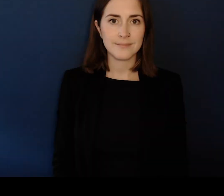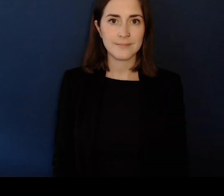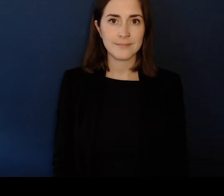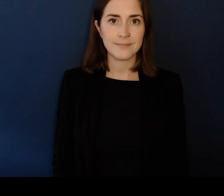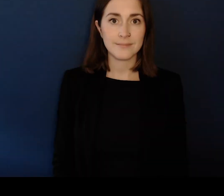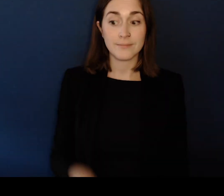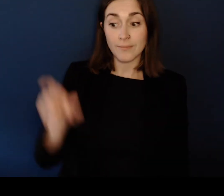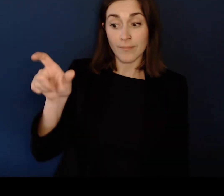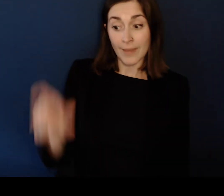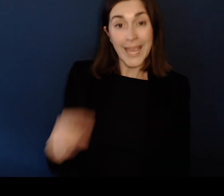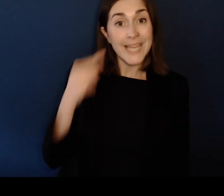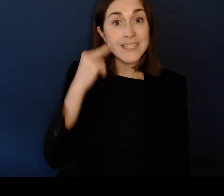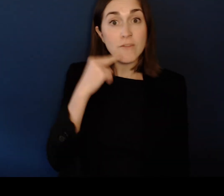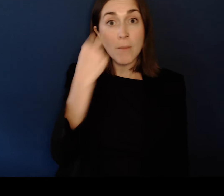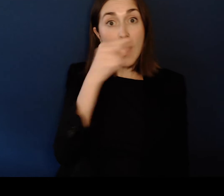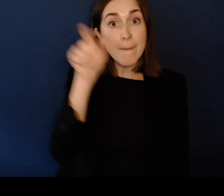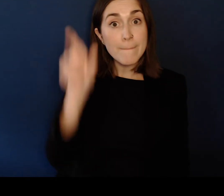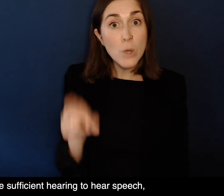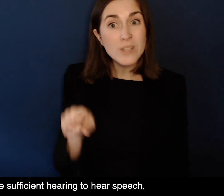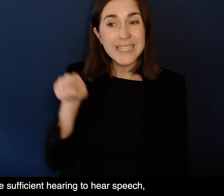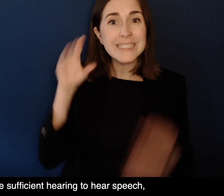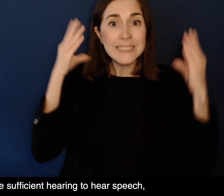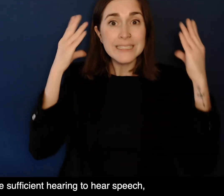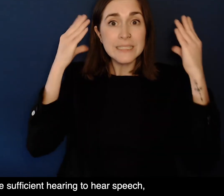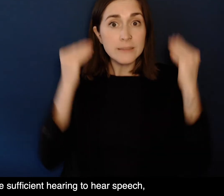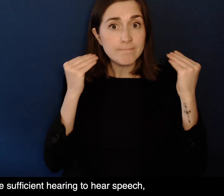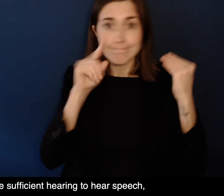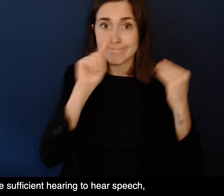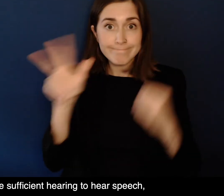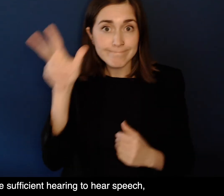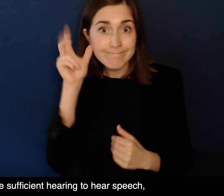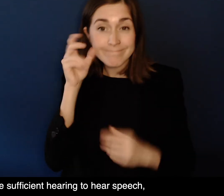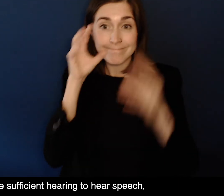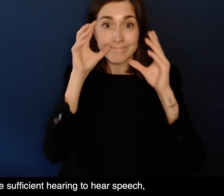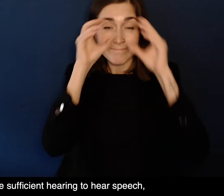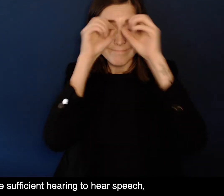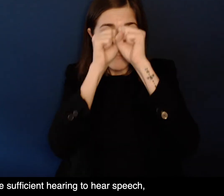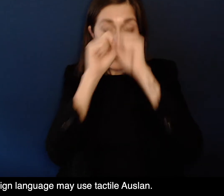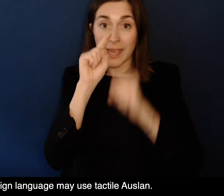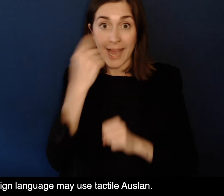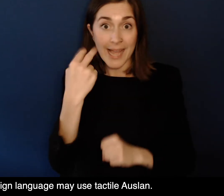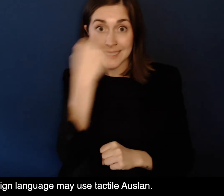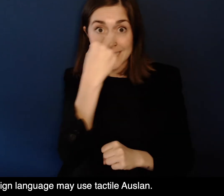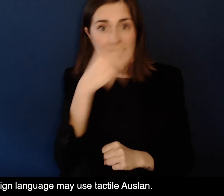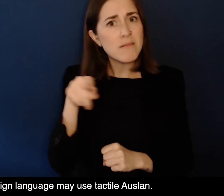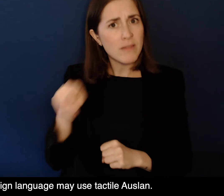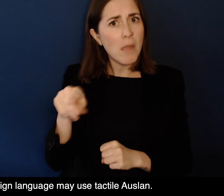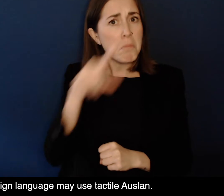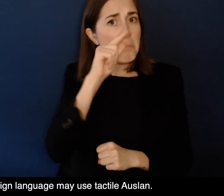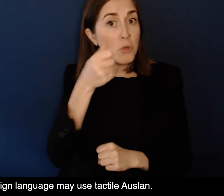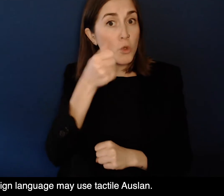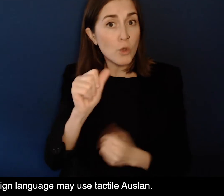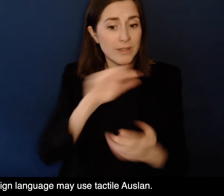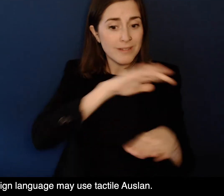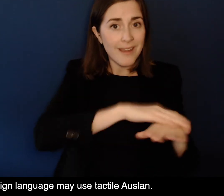People signing appear on screen People who do not have sufficient hearing to hear speech Or enough vision to see sign